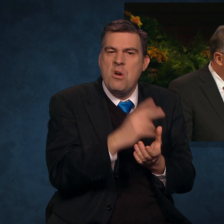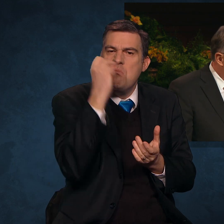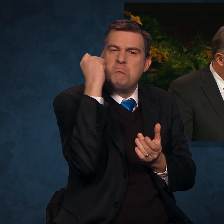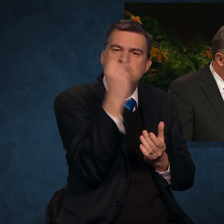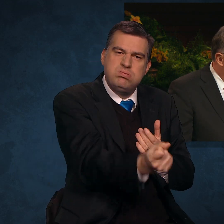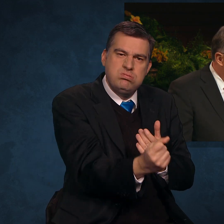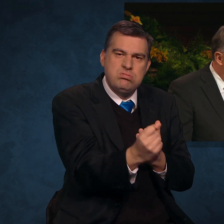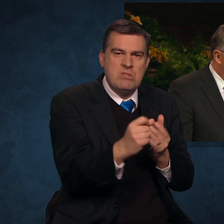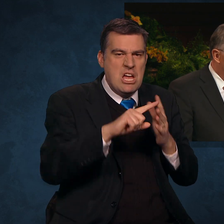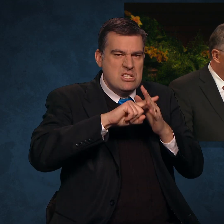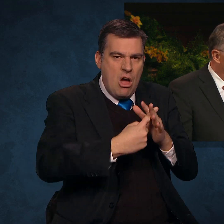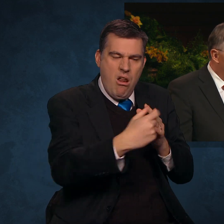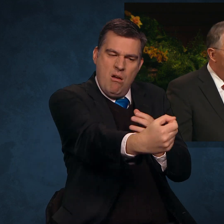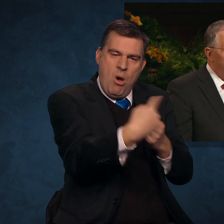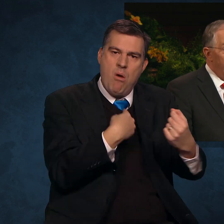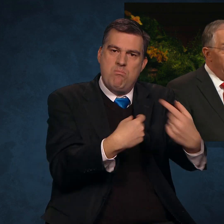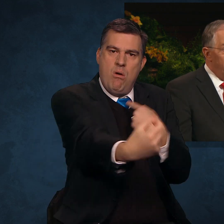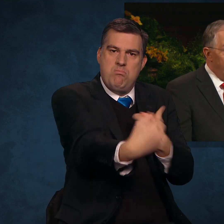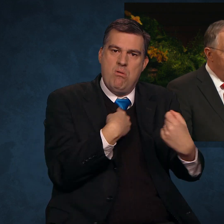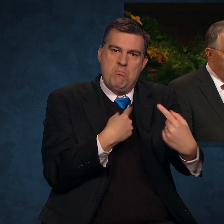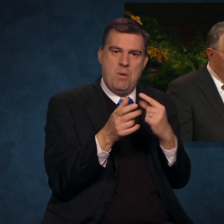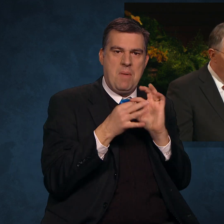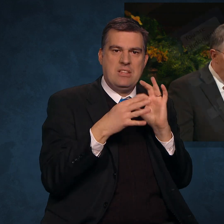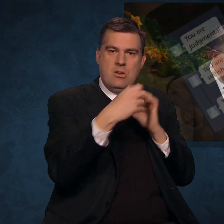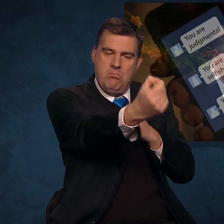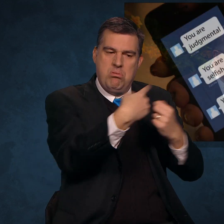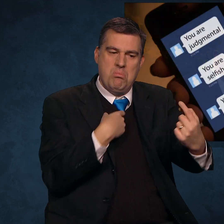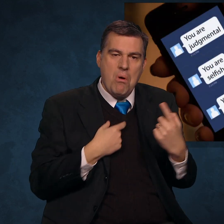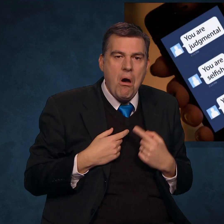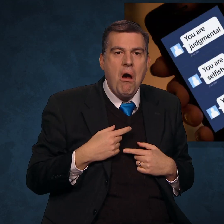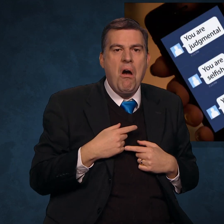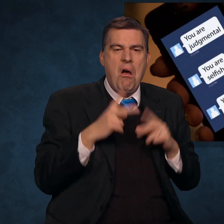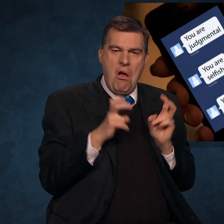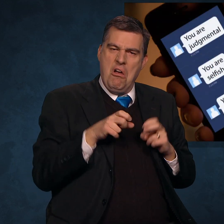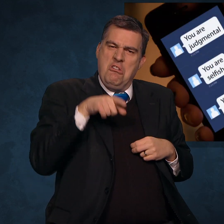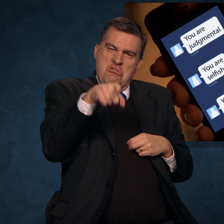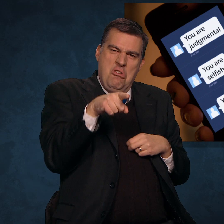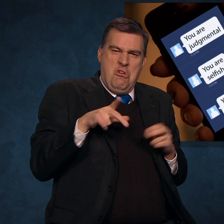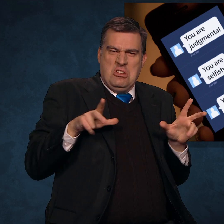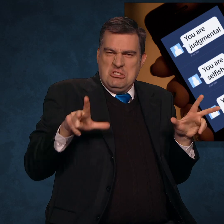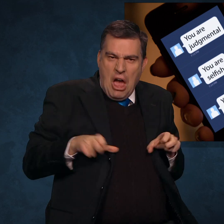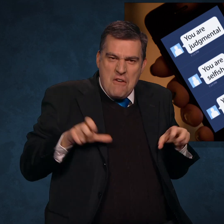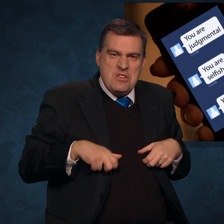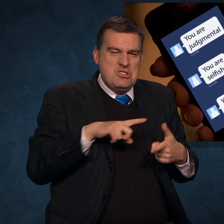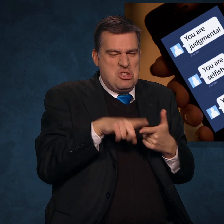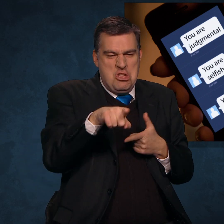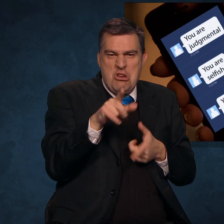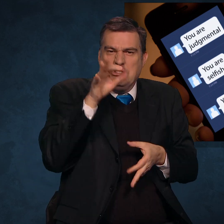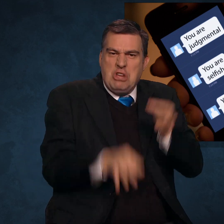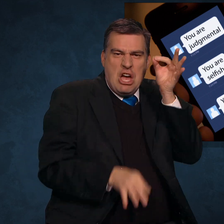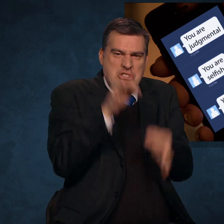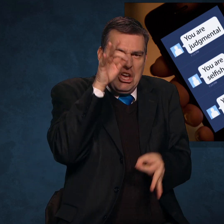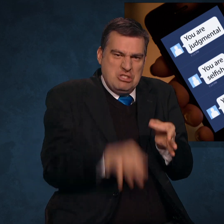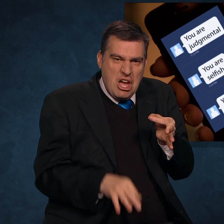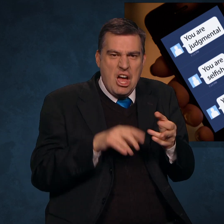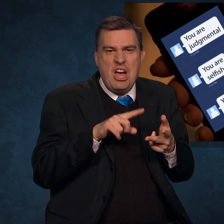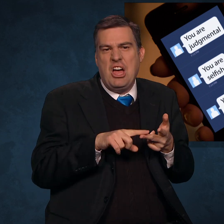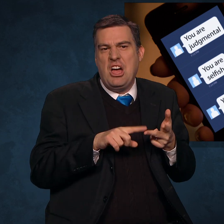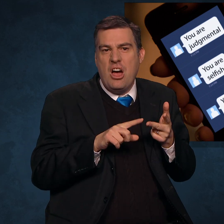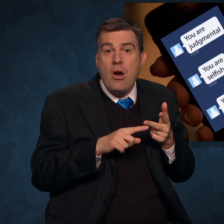Almost instantly, I started receiving messages. You are selfish. You are judgmental.